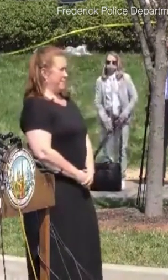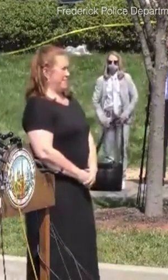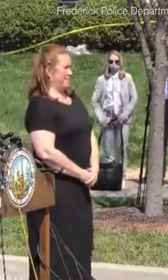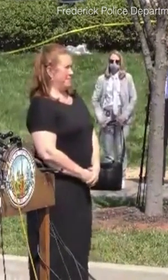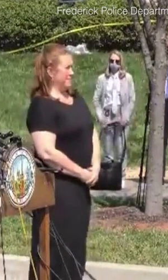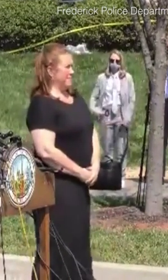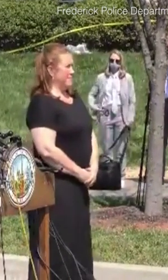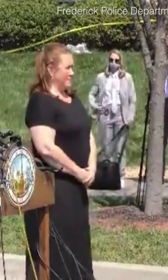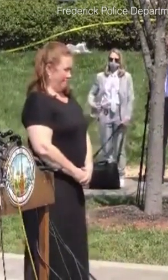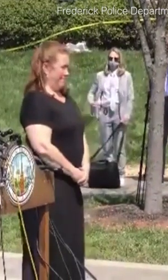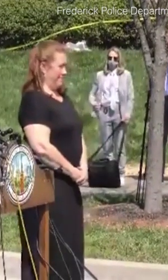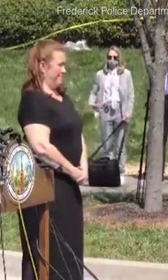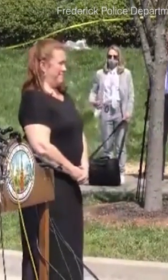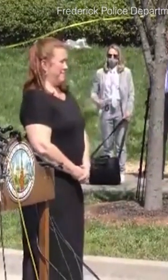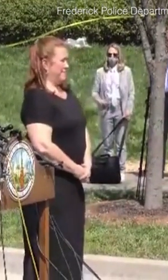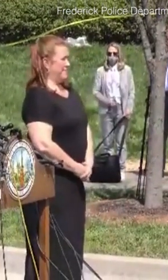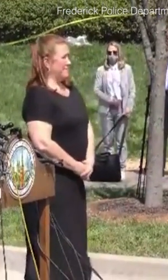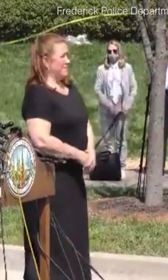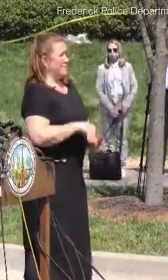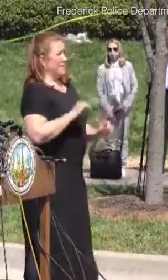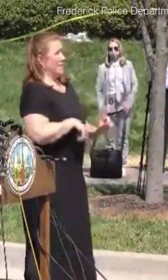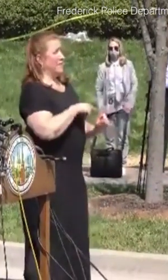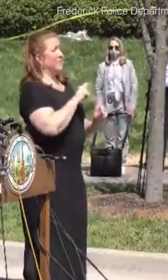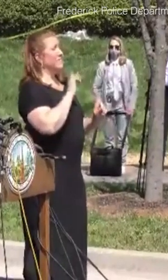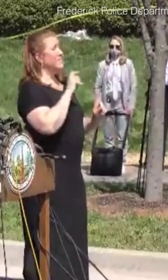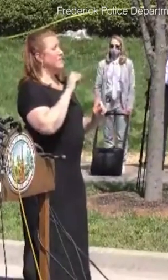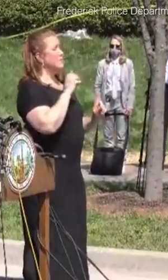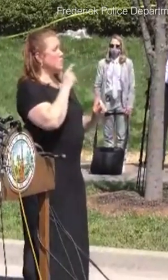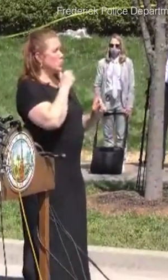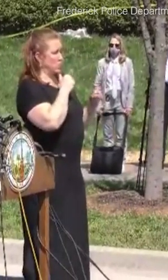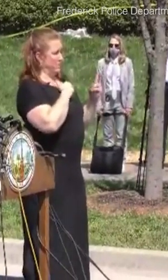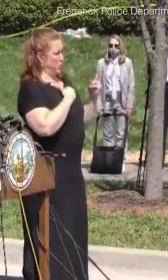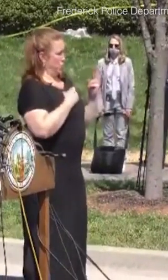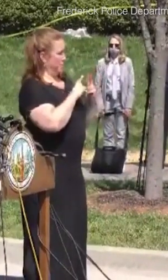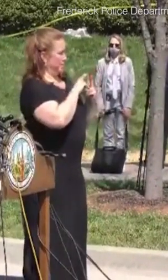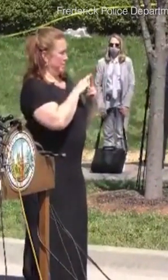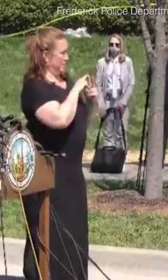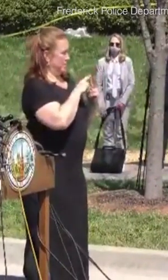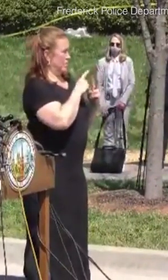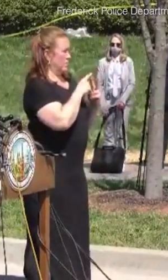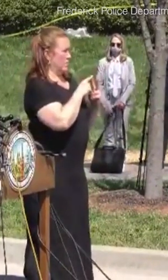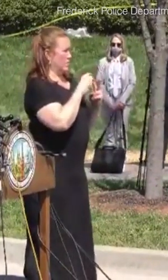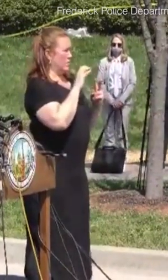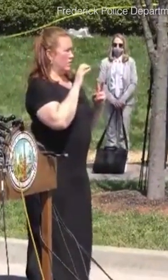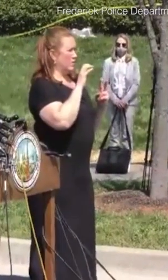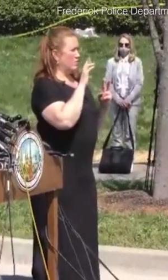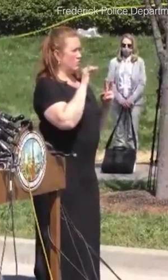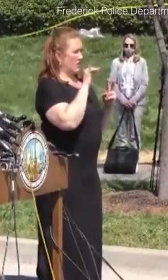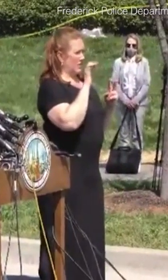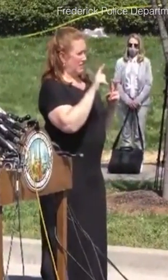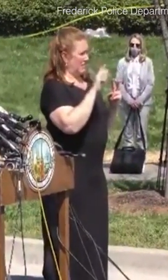Regarding our victims, one victim is in critical condition at Baltimore shock trauma remains in critical condition.